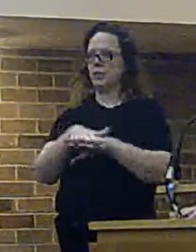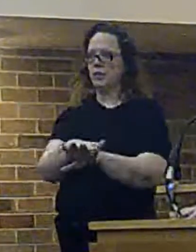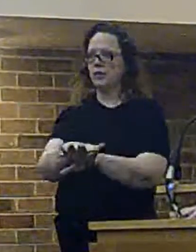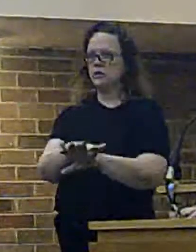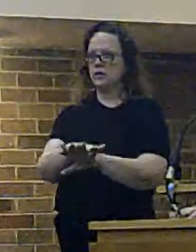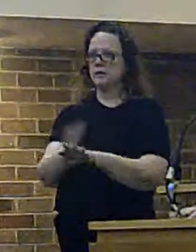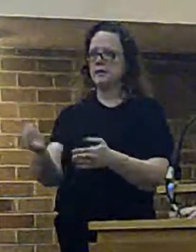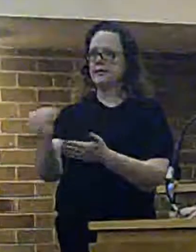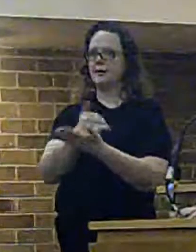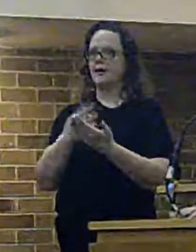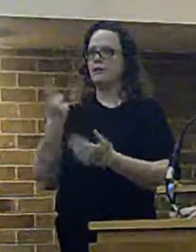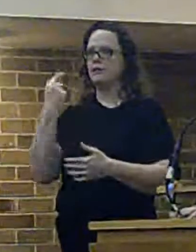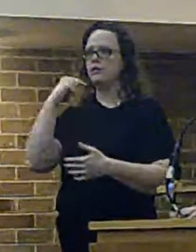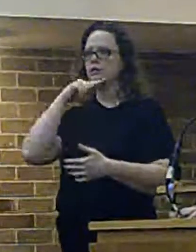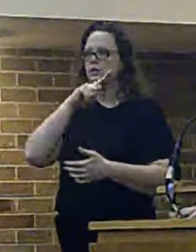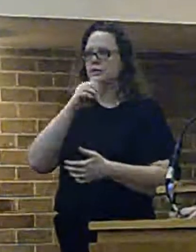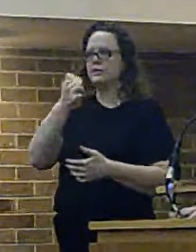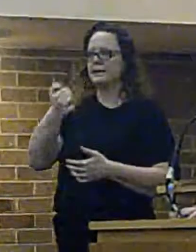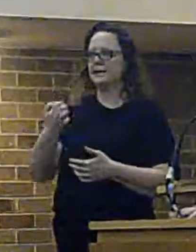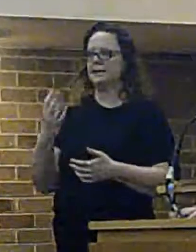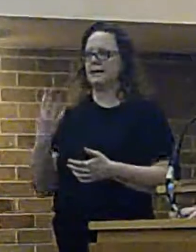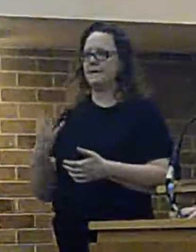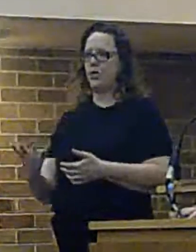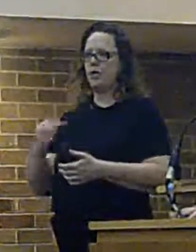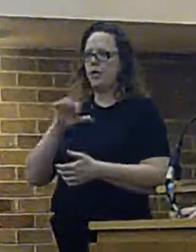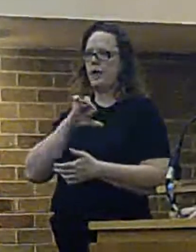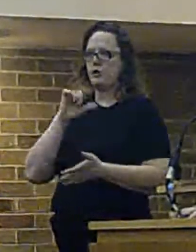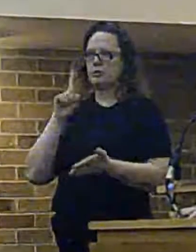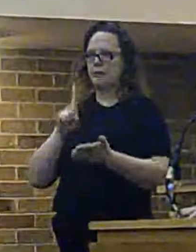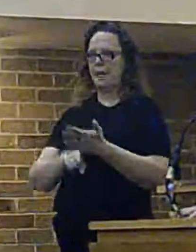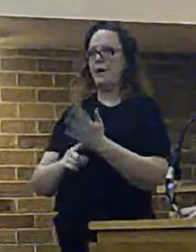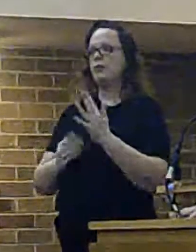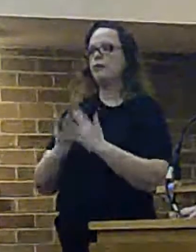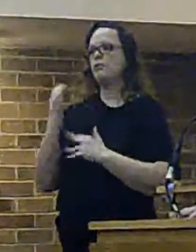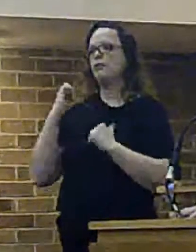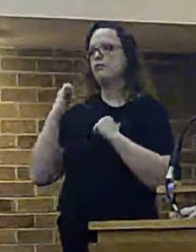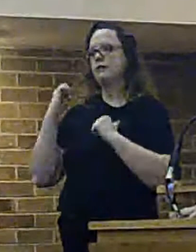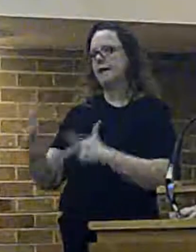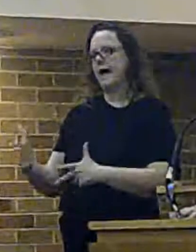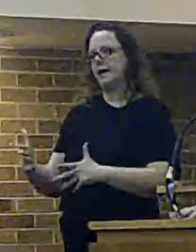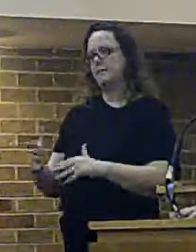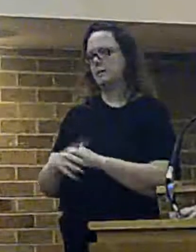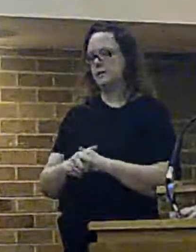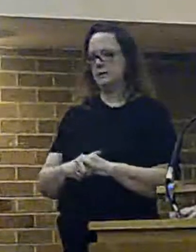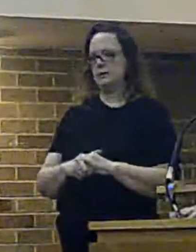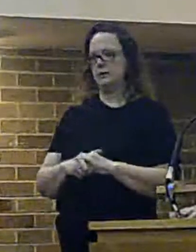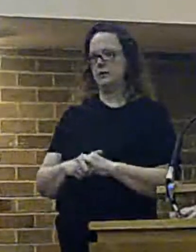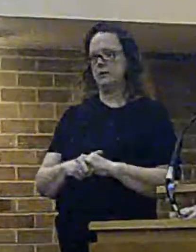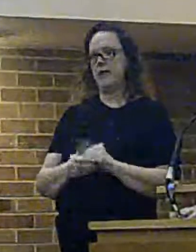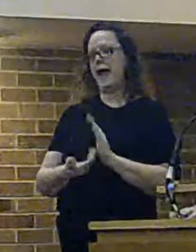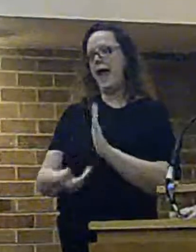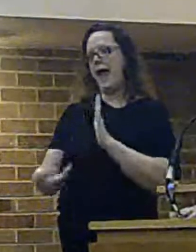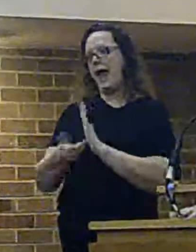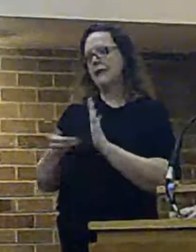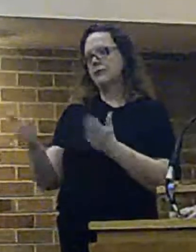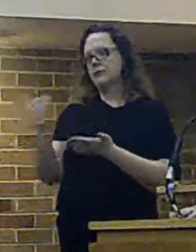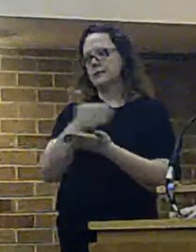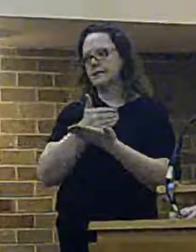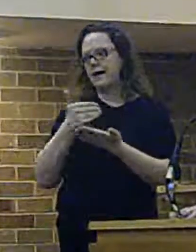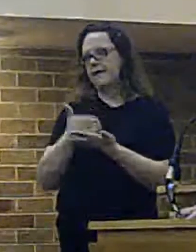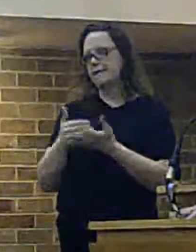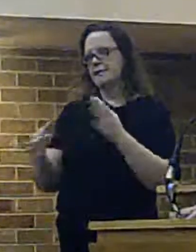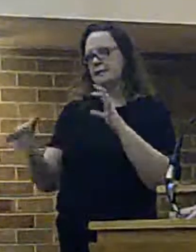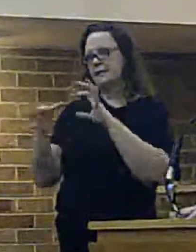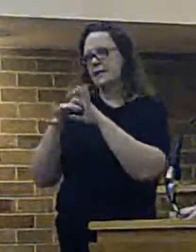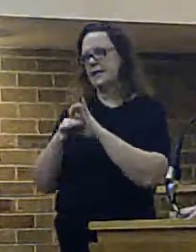save £164,000 and we would achieve that through the times. There would be additional savings on top of that in relation